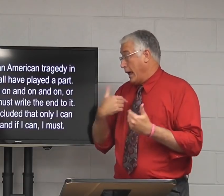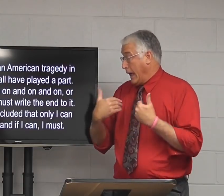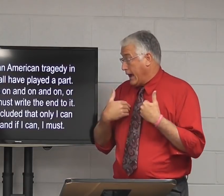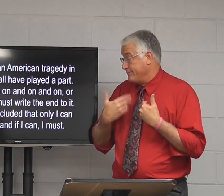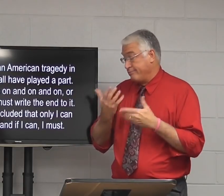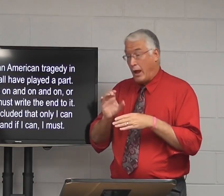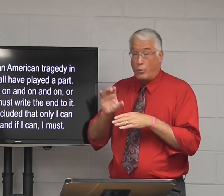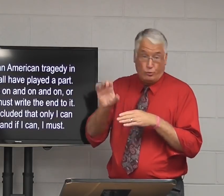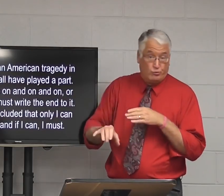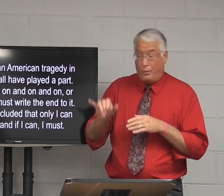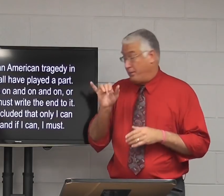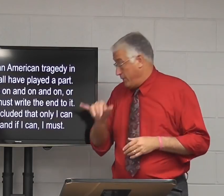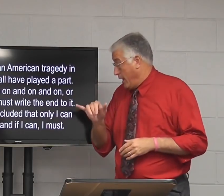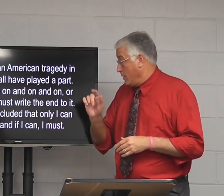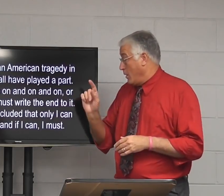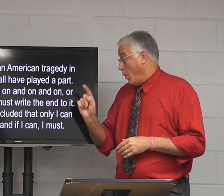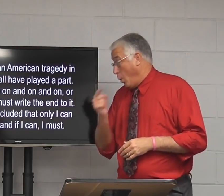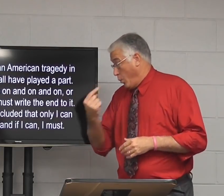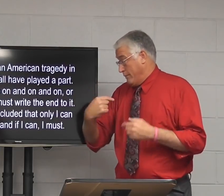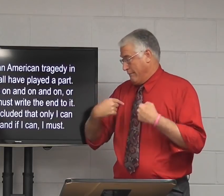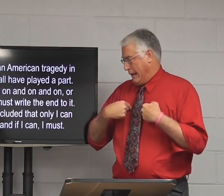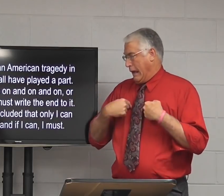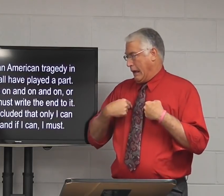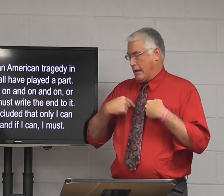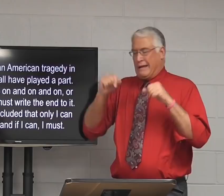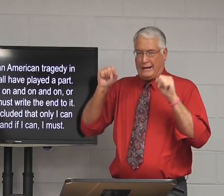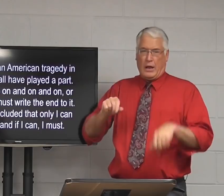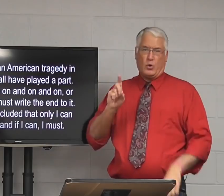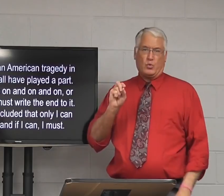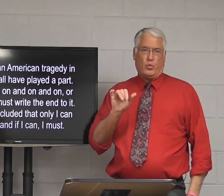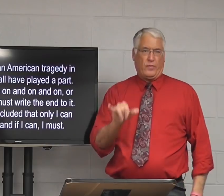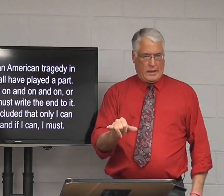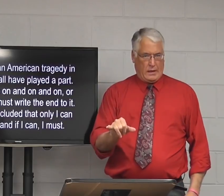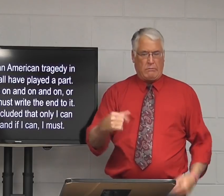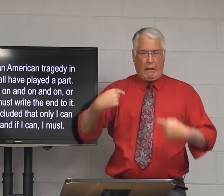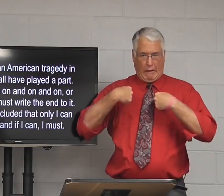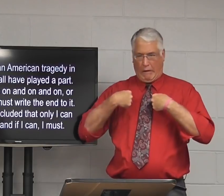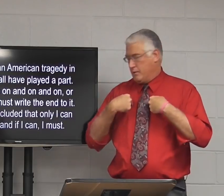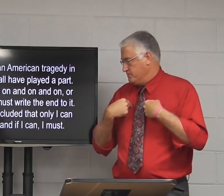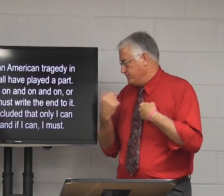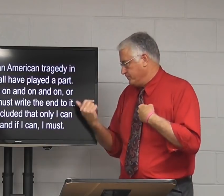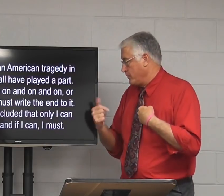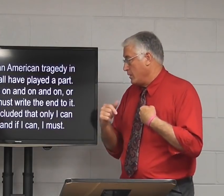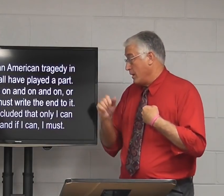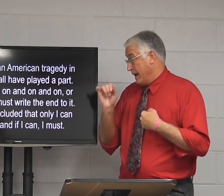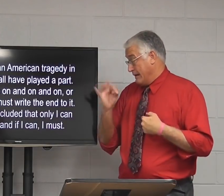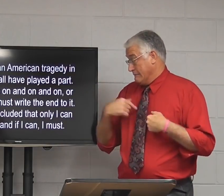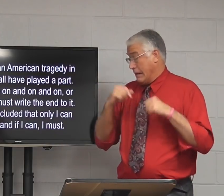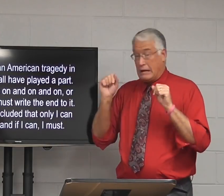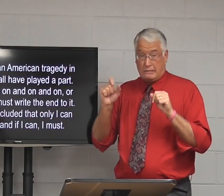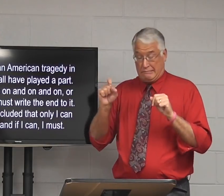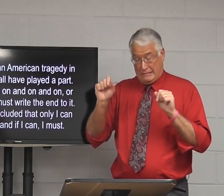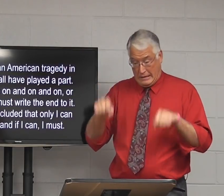So, I have concluded that only I can do that. And if I can,